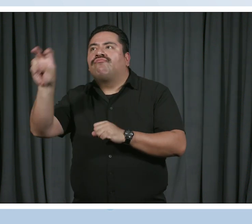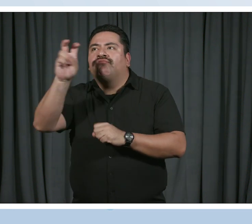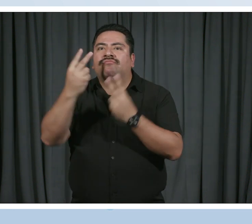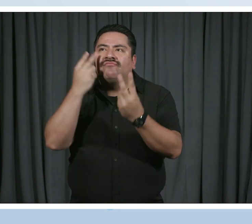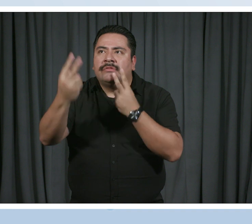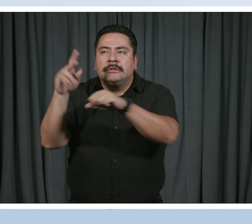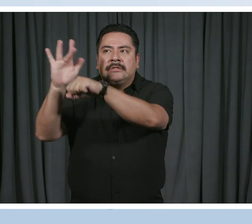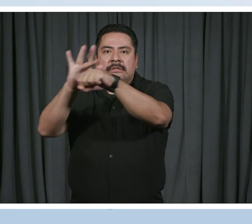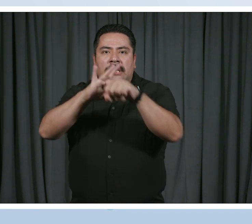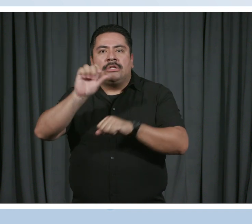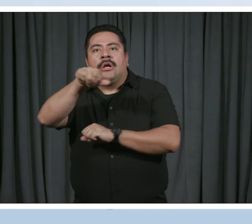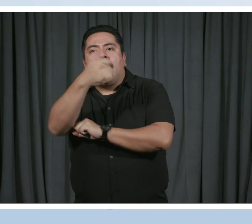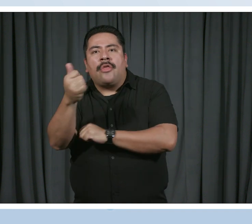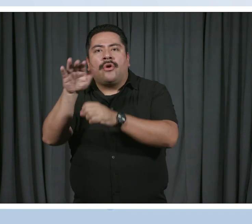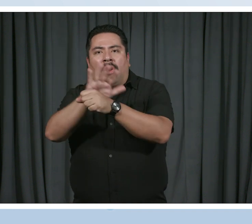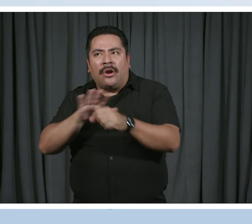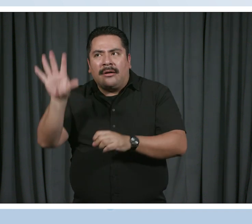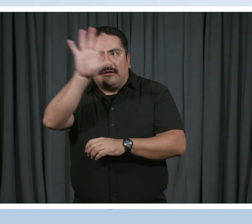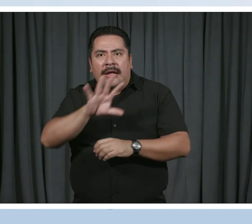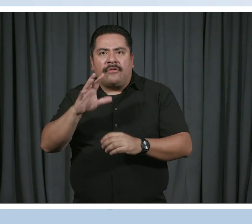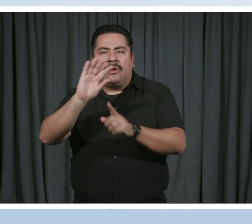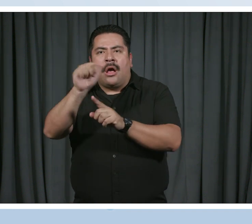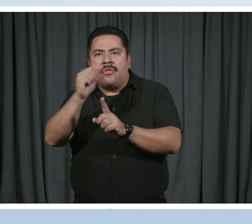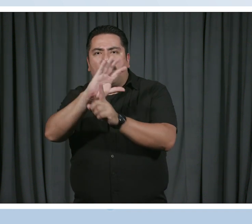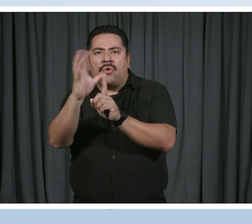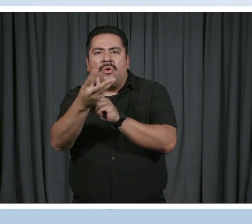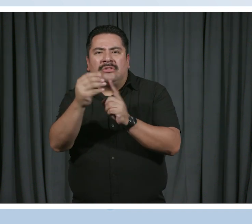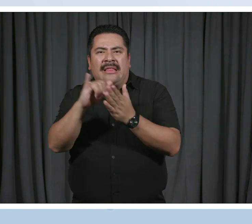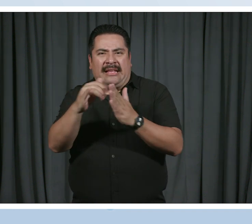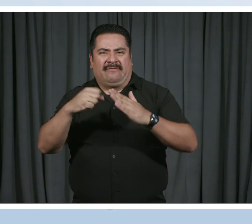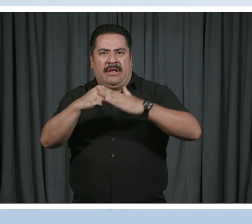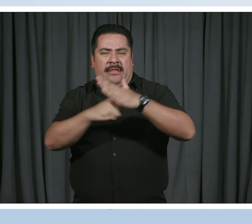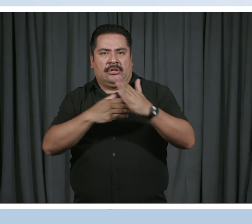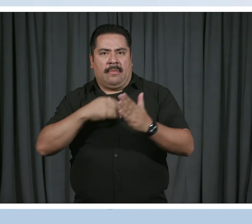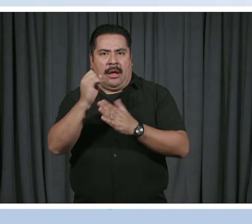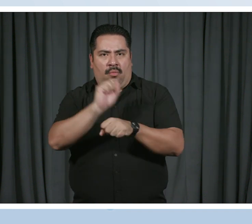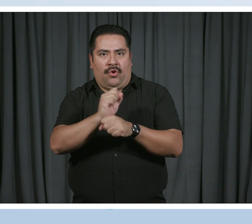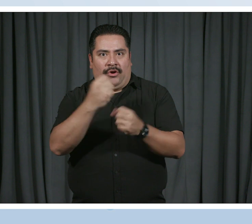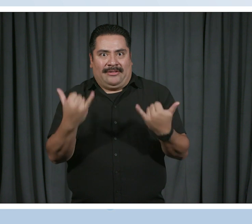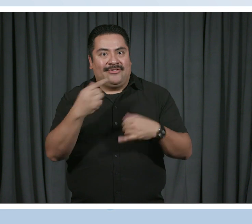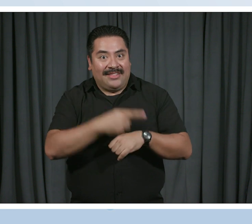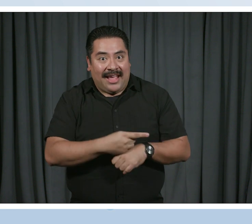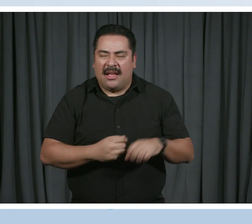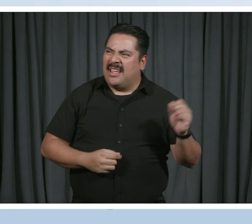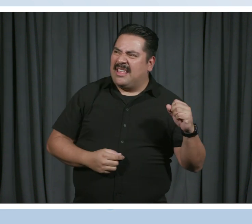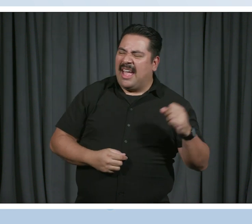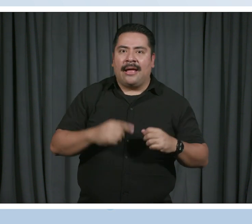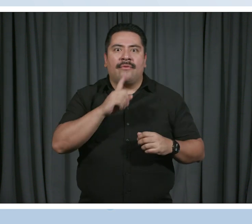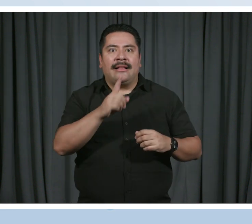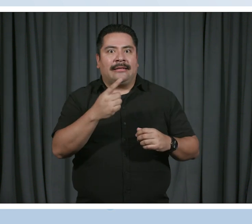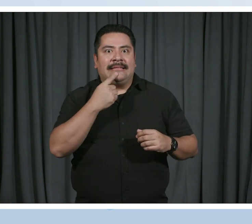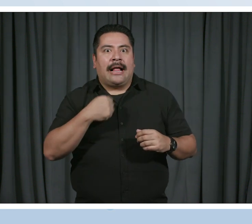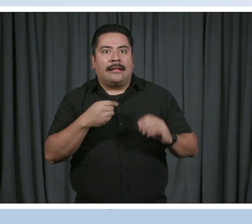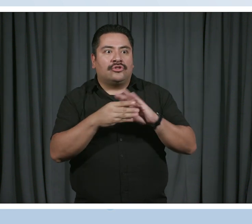cultures that were here. I mean, that's the foundation of my work today. It's really telling, you know, the stories of